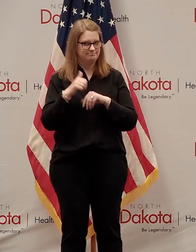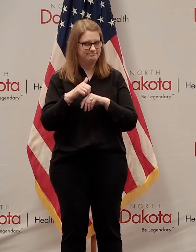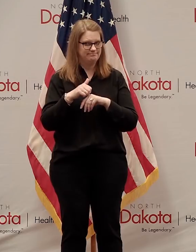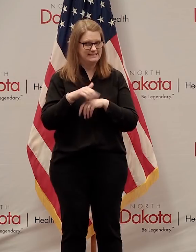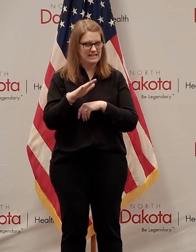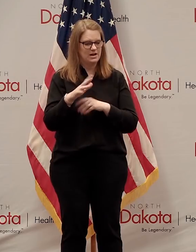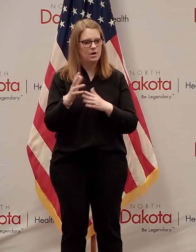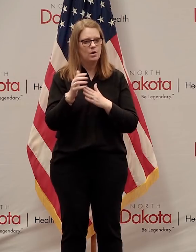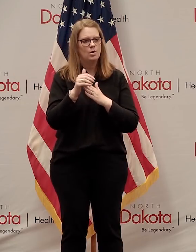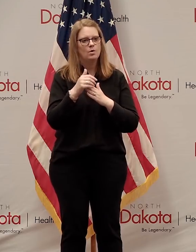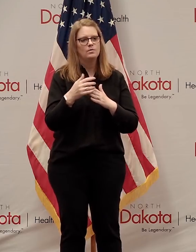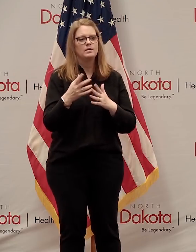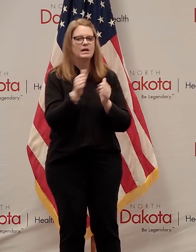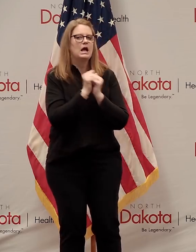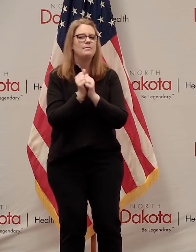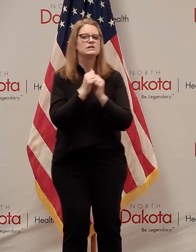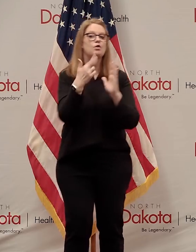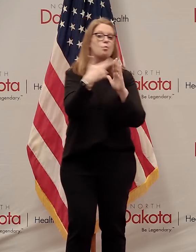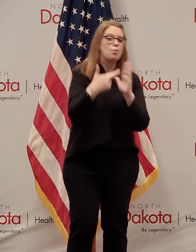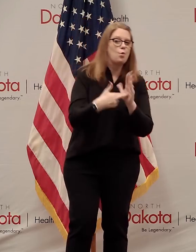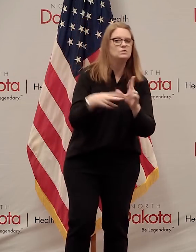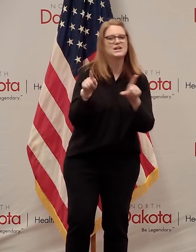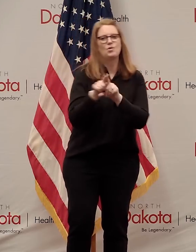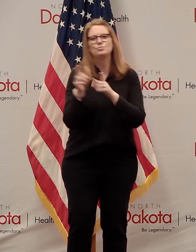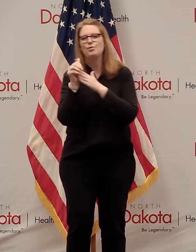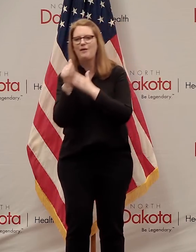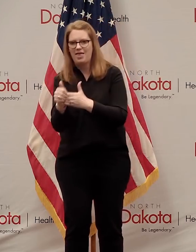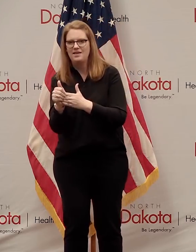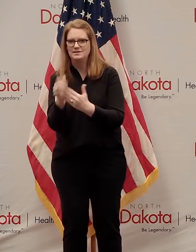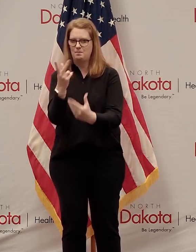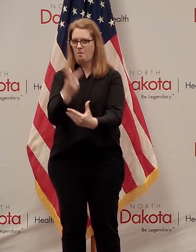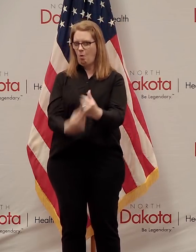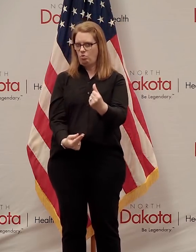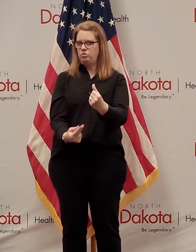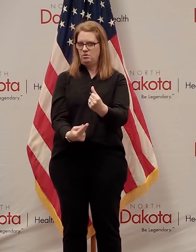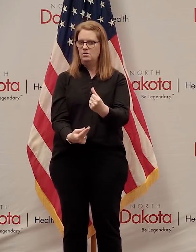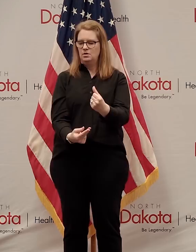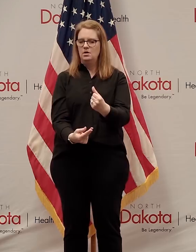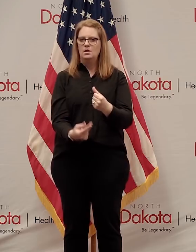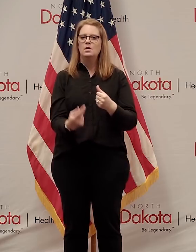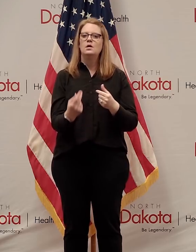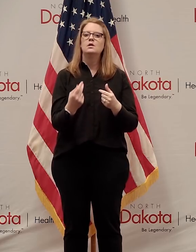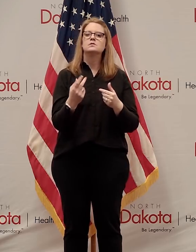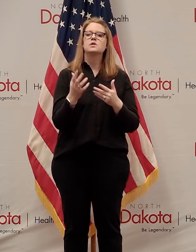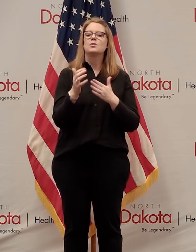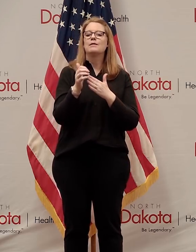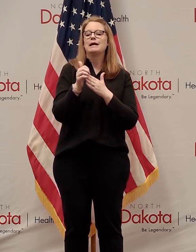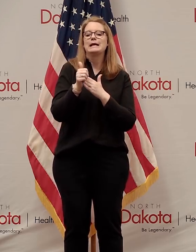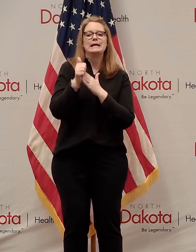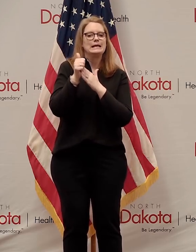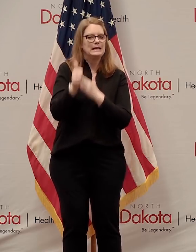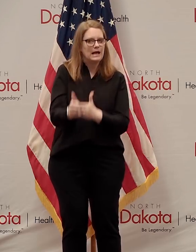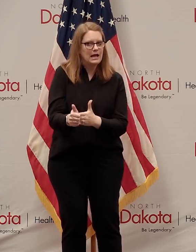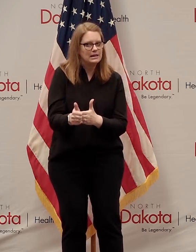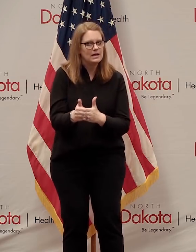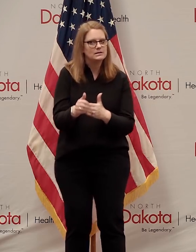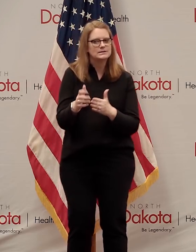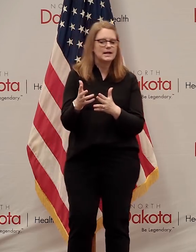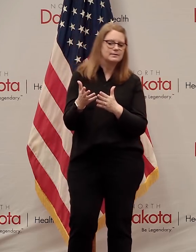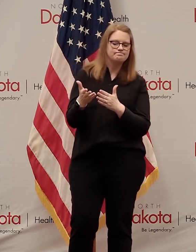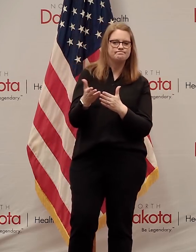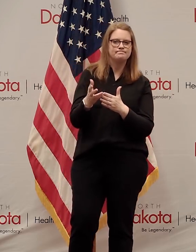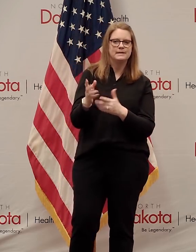a combination of rules and guidelines because it will be guidelines for the